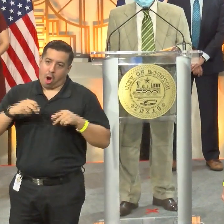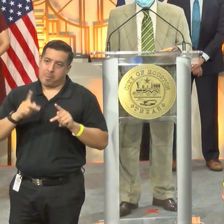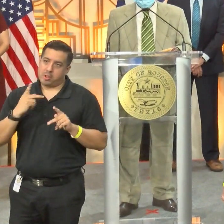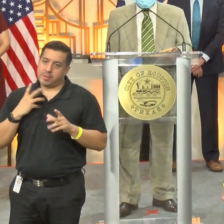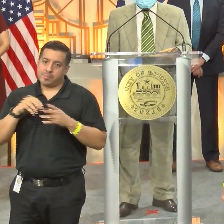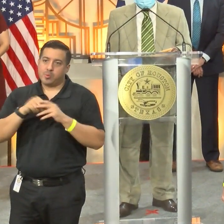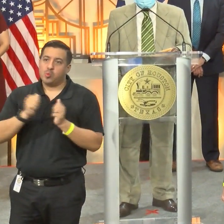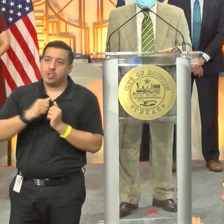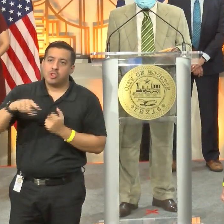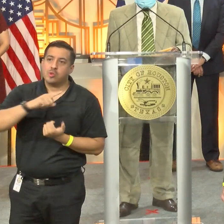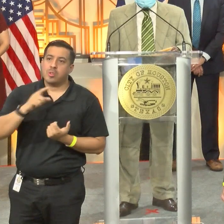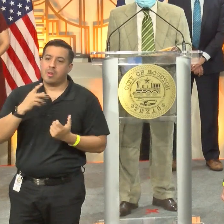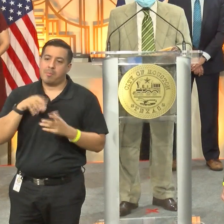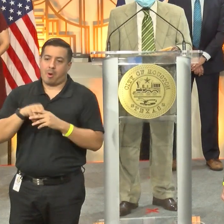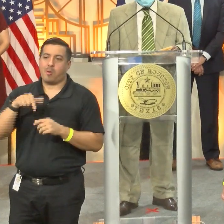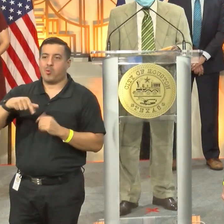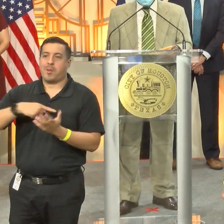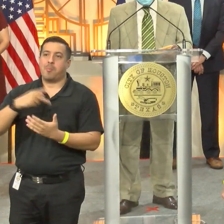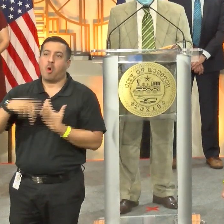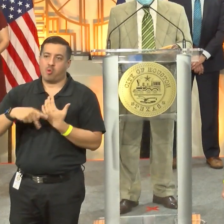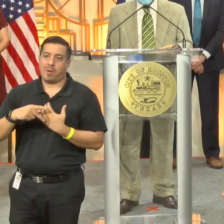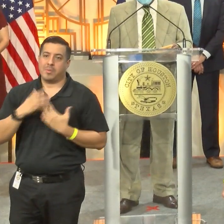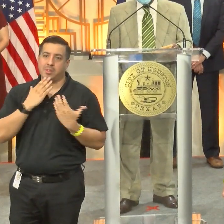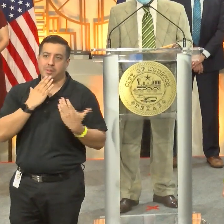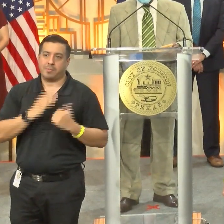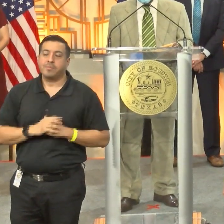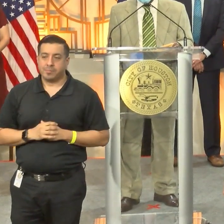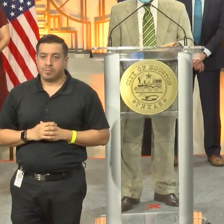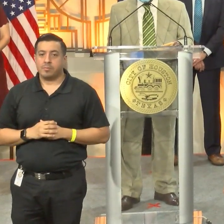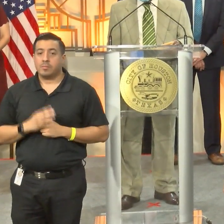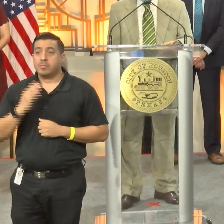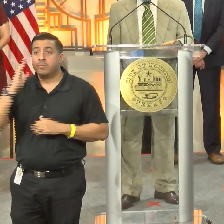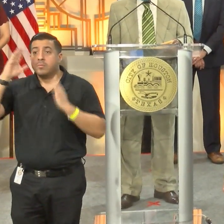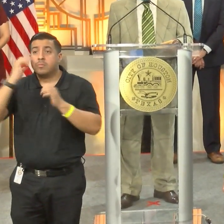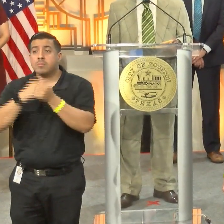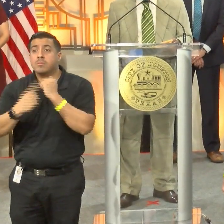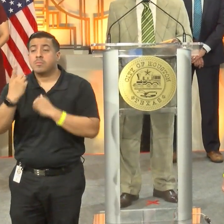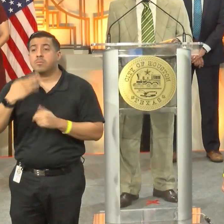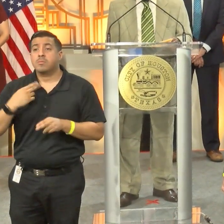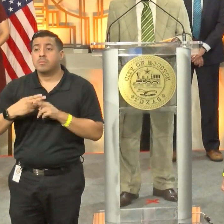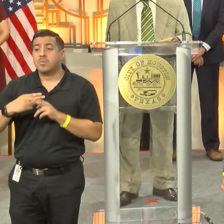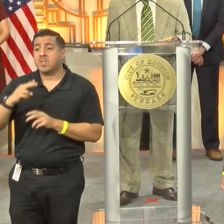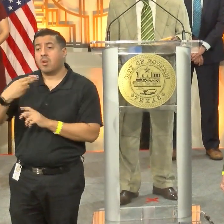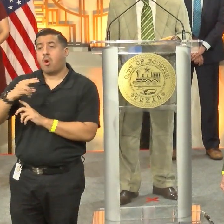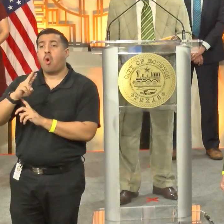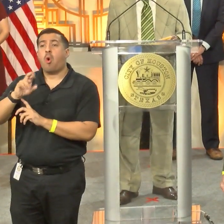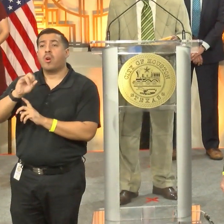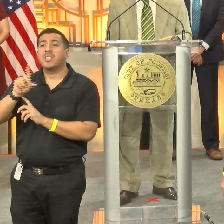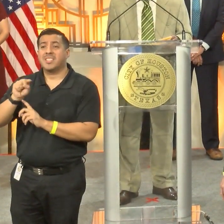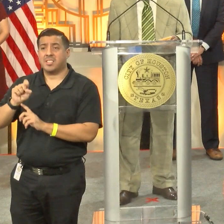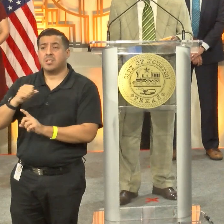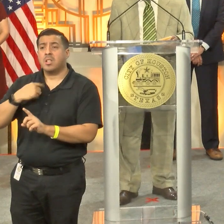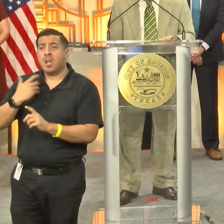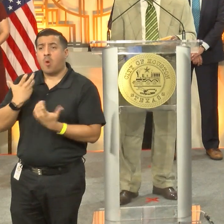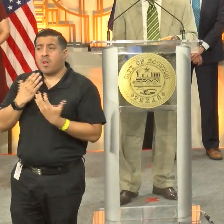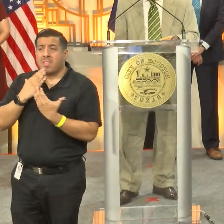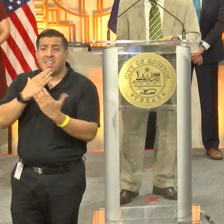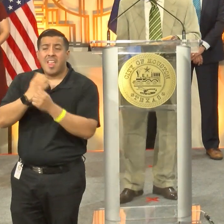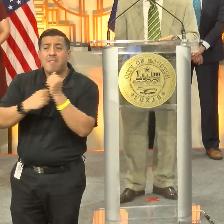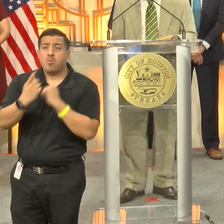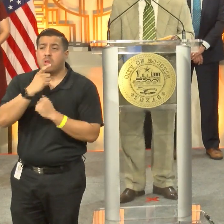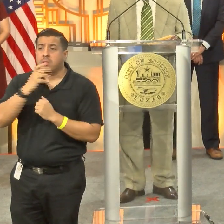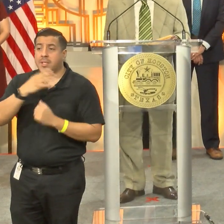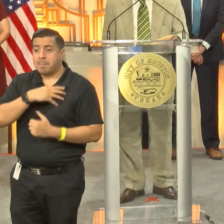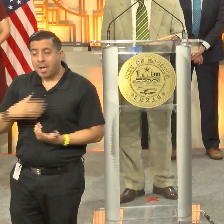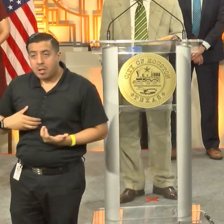and to take part in this program. Thank you. Hey, everyone. This is Ansel Juarez. I just want to thank the mayor and everybody that made